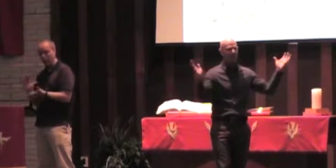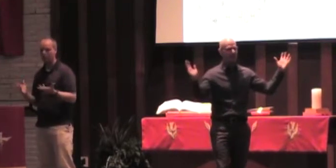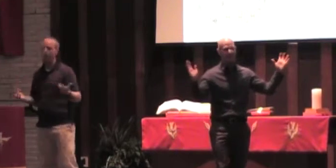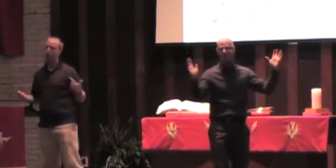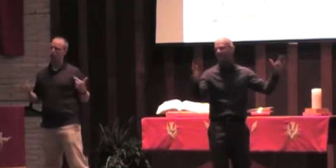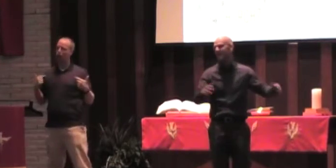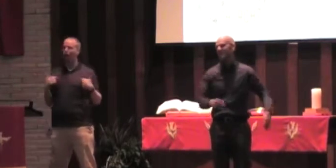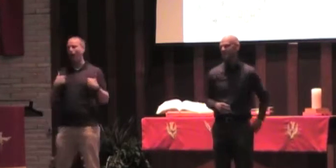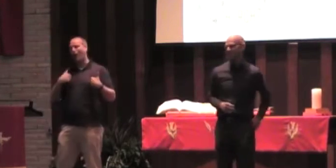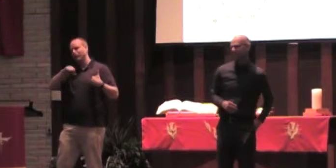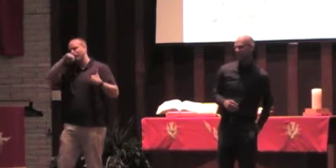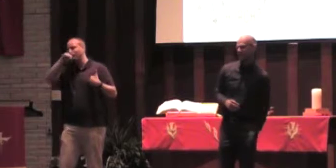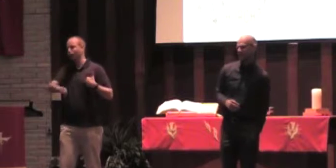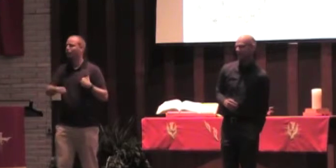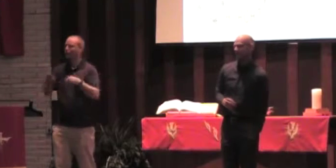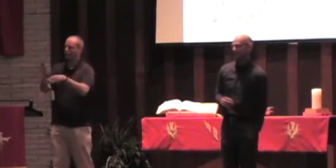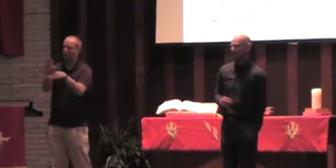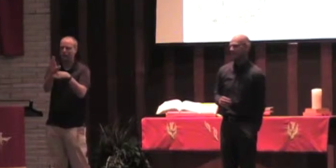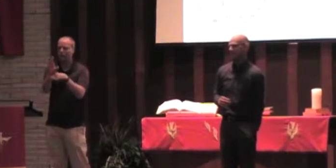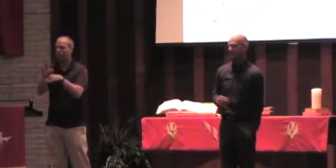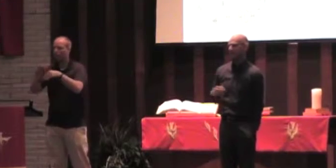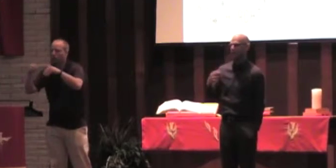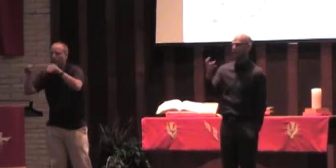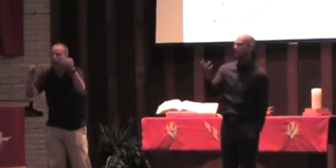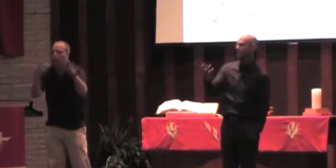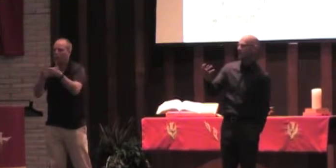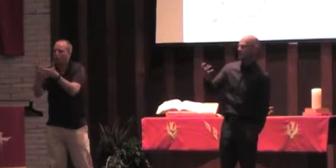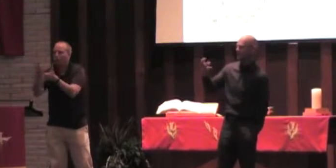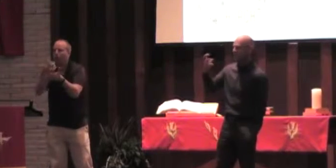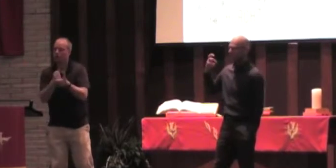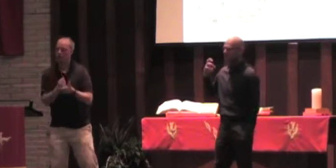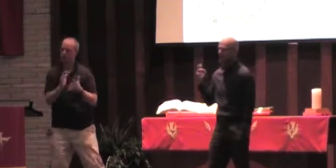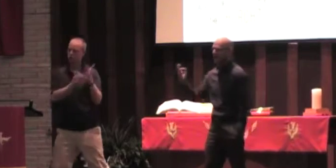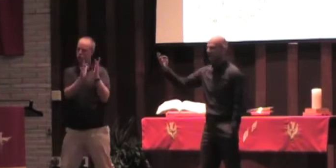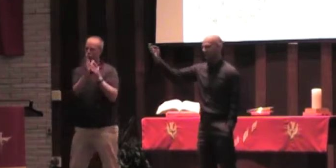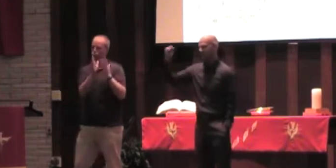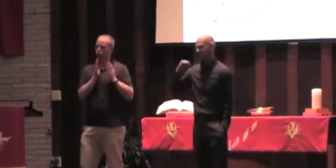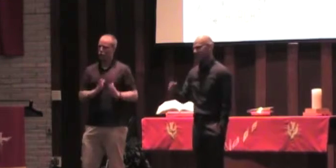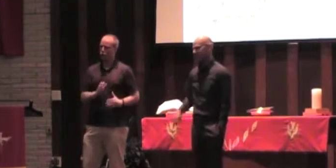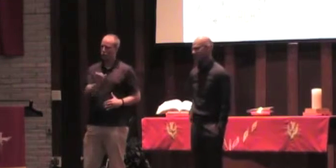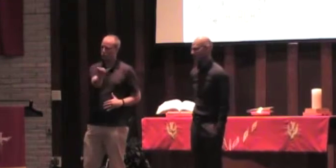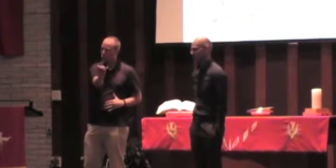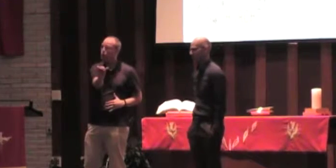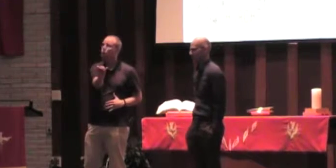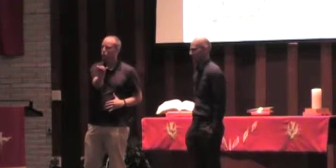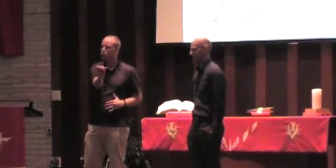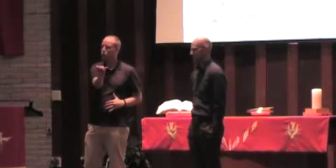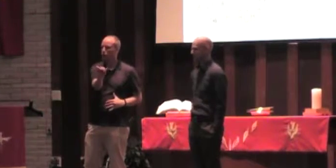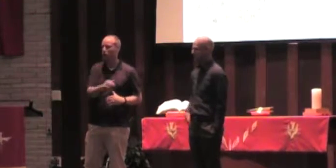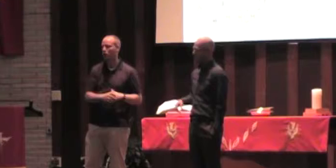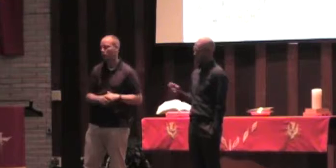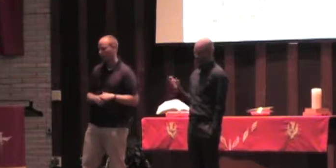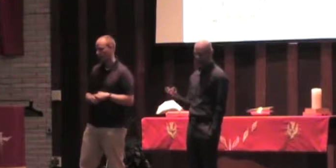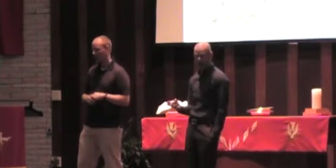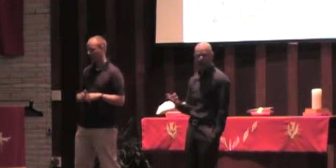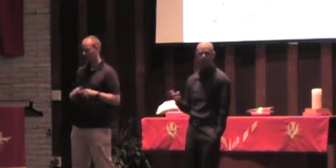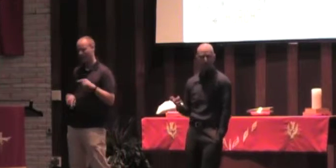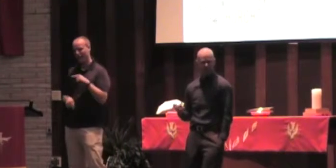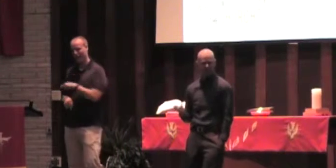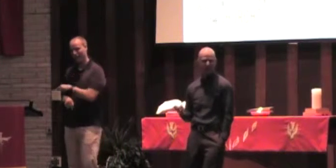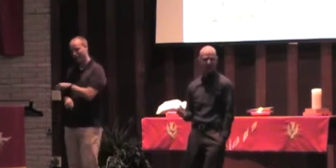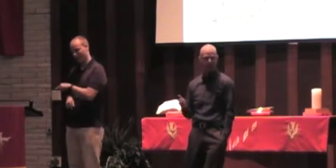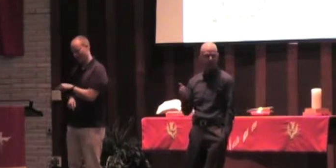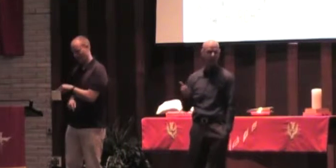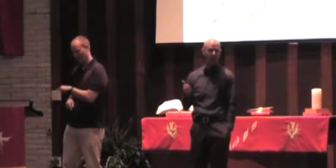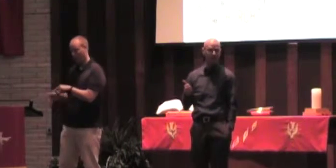marketplace and all those things, absolutely. And I'm for Christ followers following Jesus in the marketplace. But the power